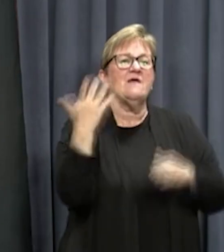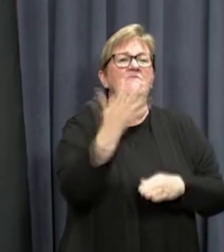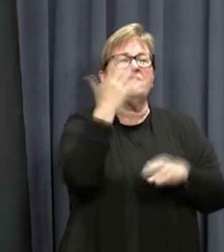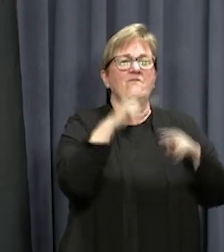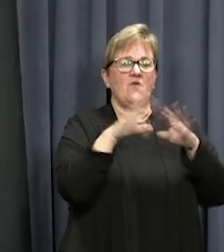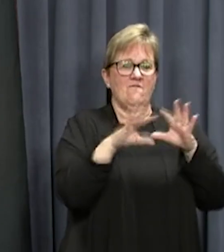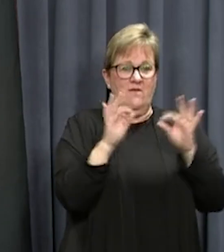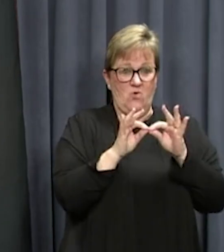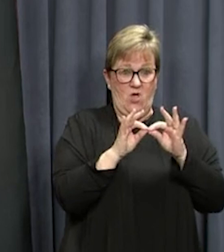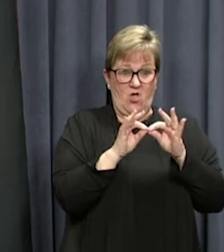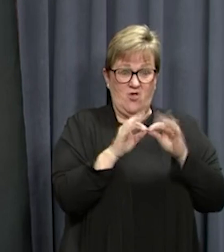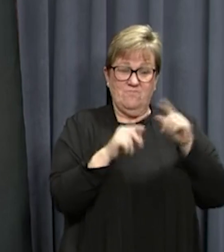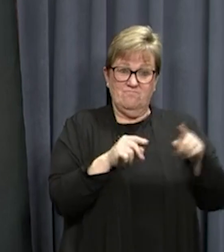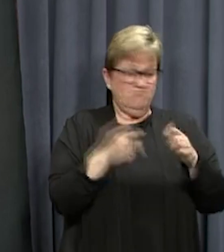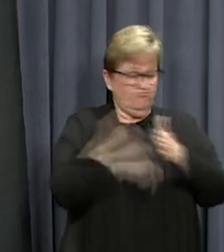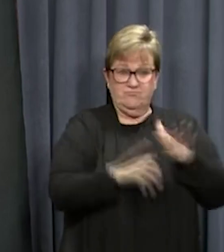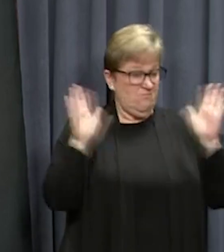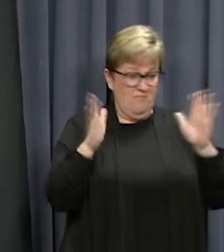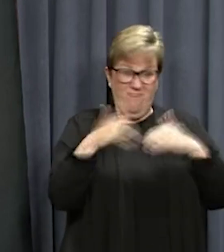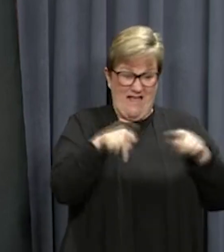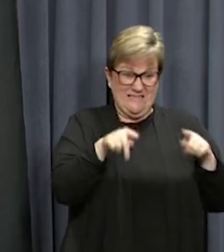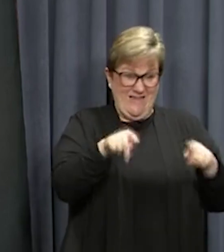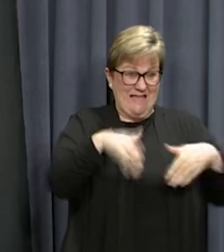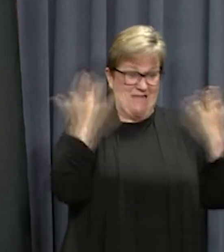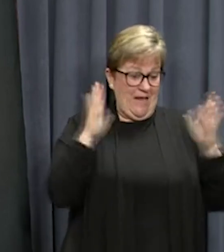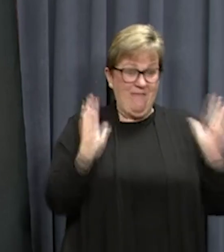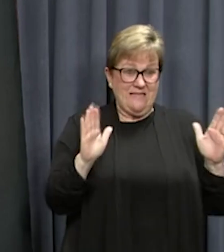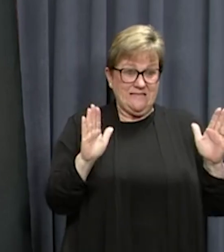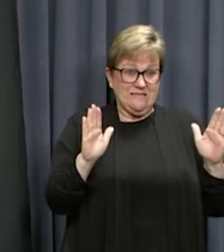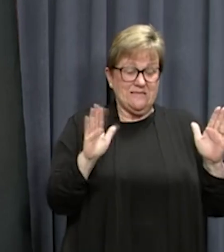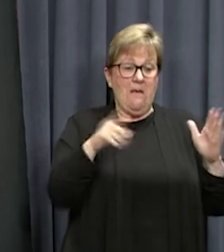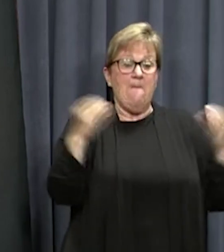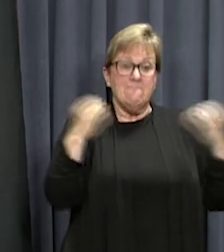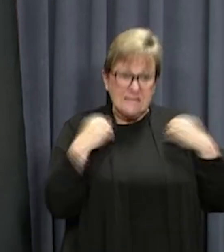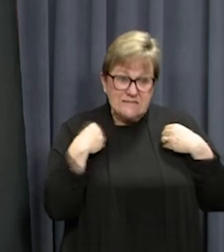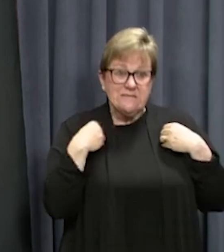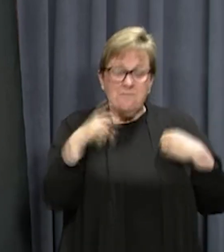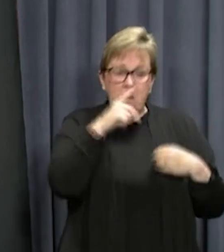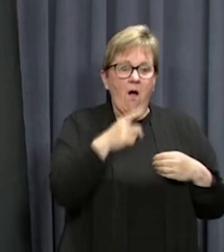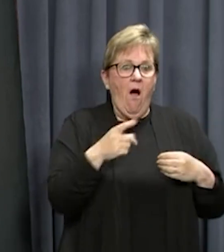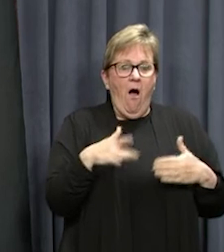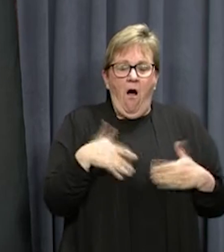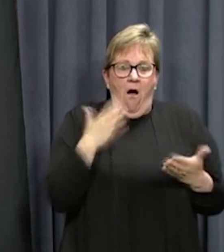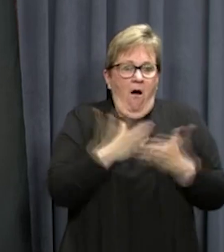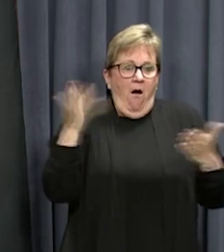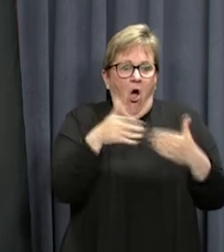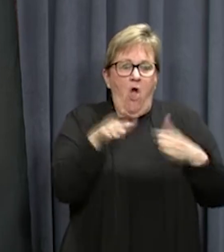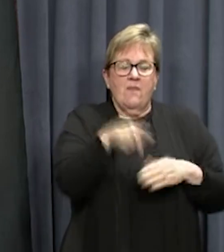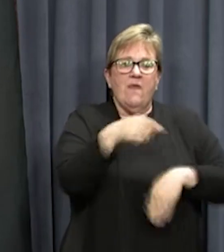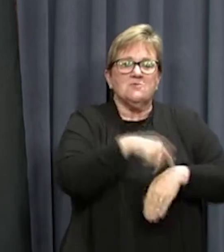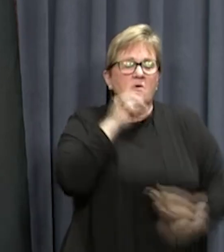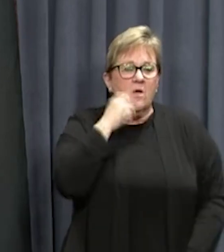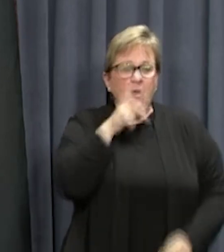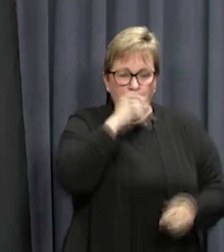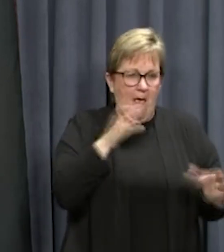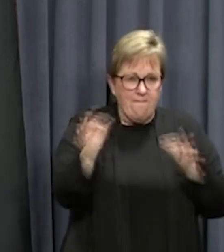February. This date is locked in, giving Western Australians and local businesses certainty and the ability to